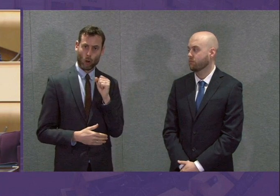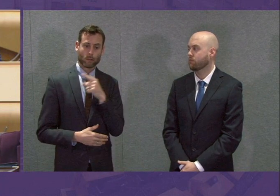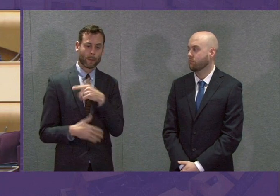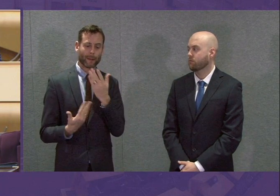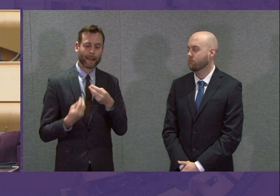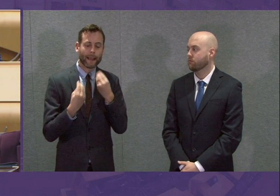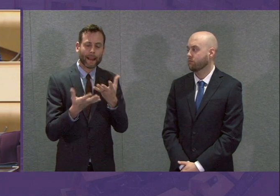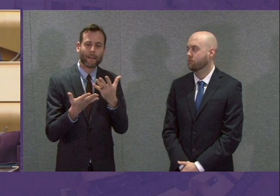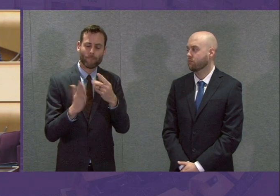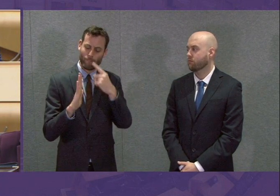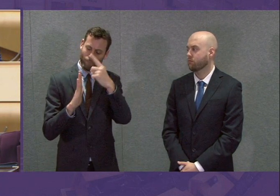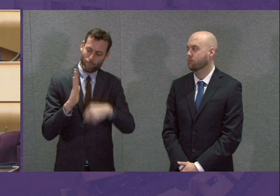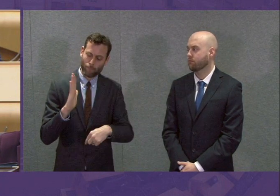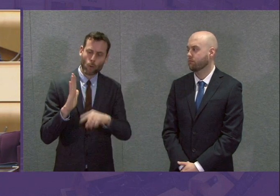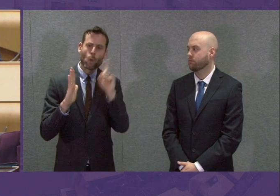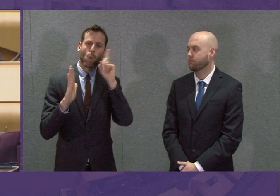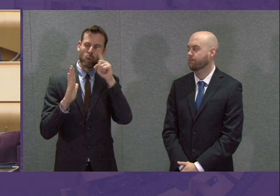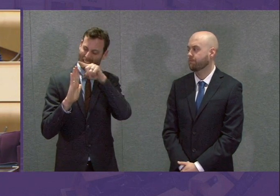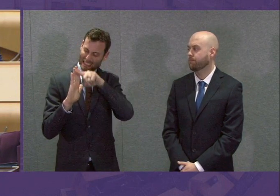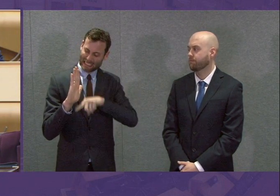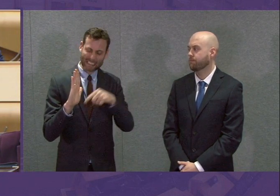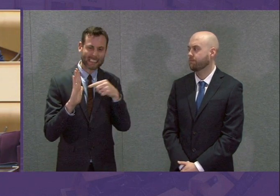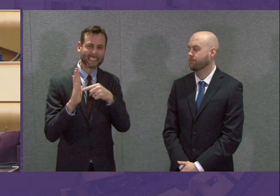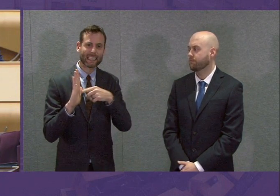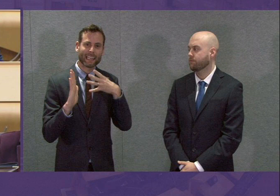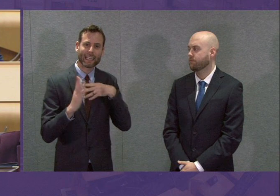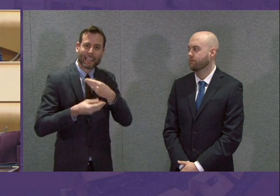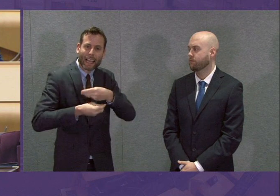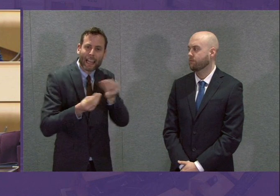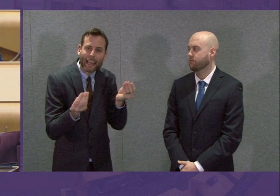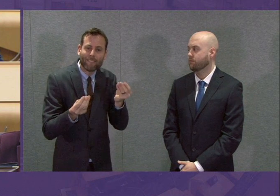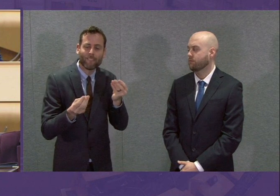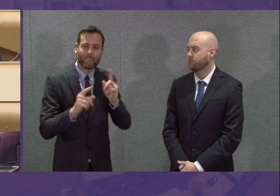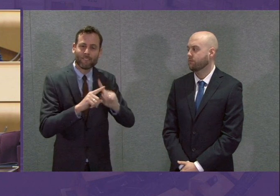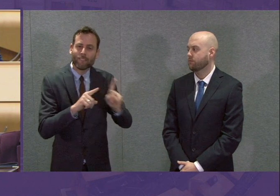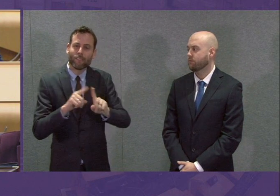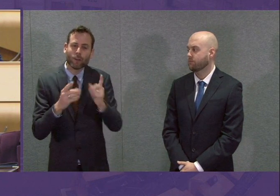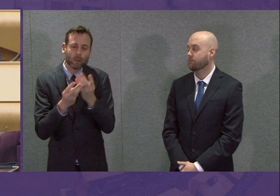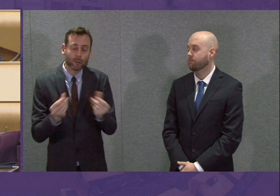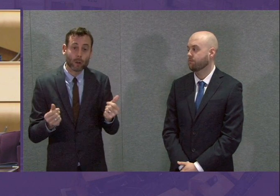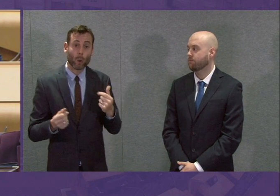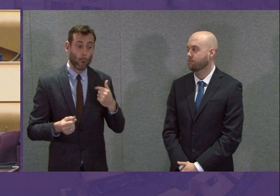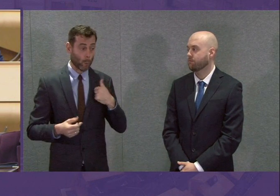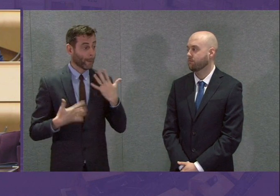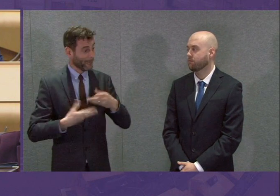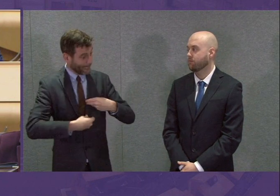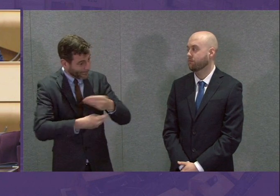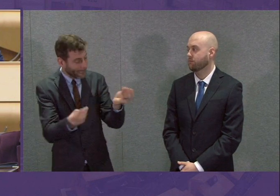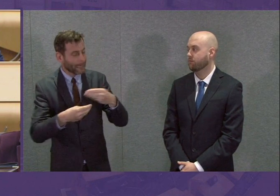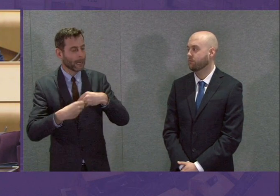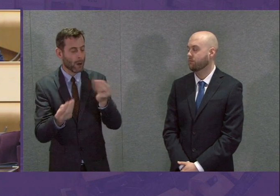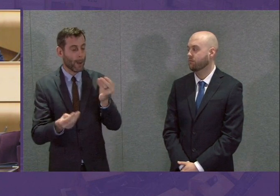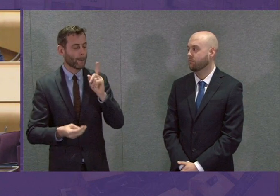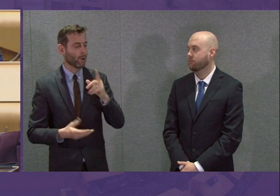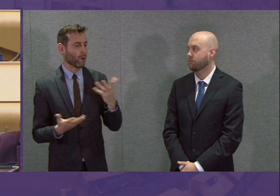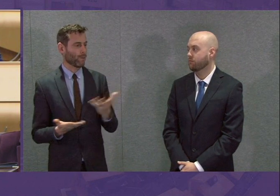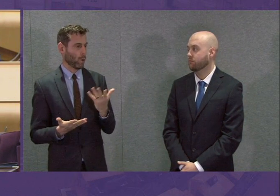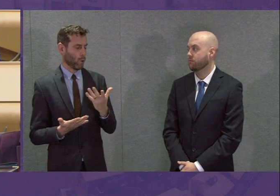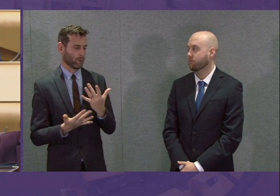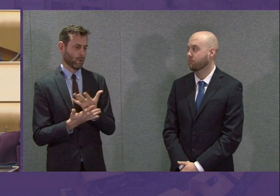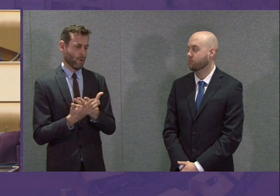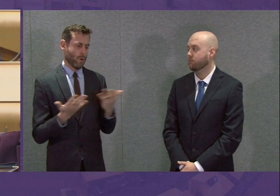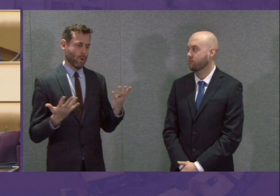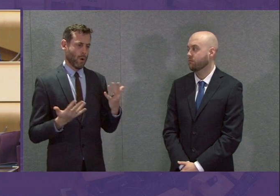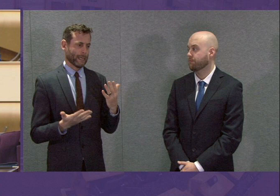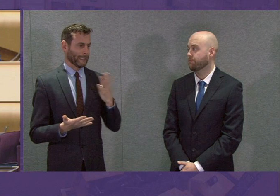the types of protective equipment that is required in different circumstances. We have made supplies available. There are pressures on these supplies, not just in Scotland,